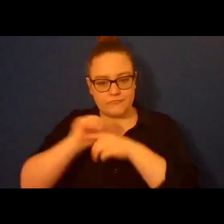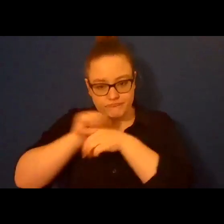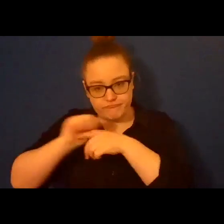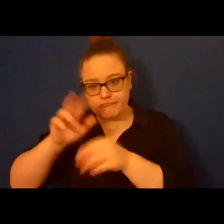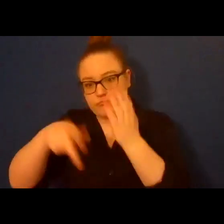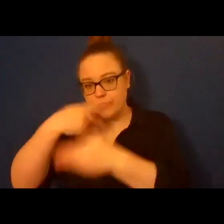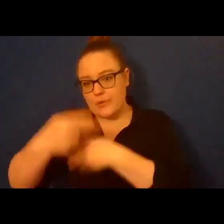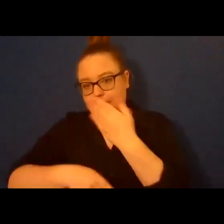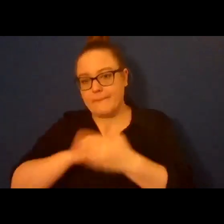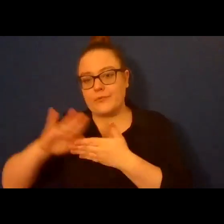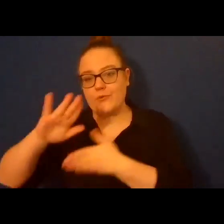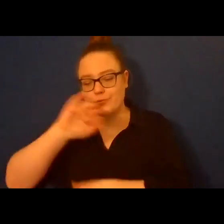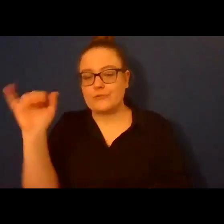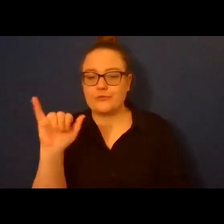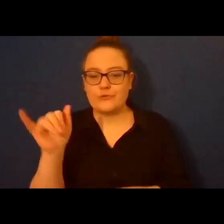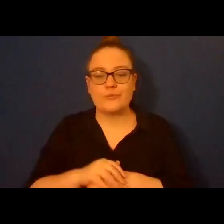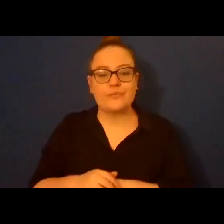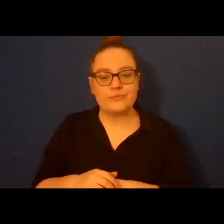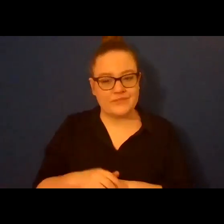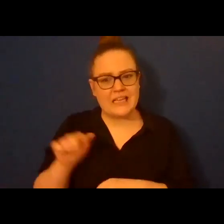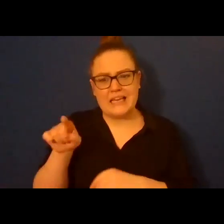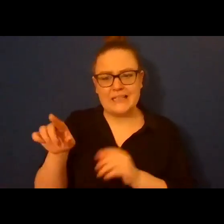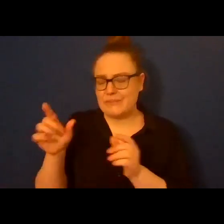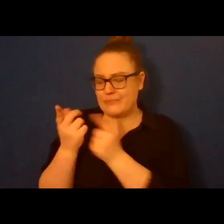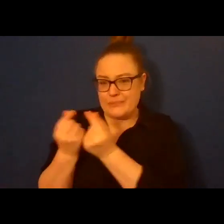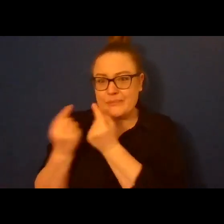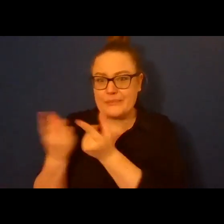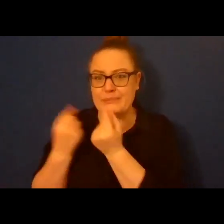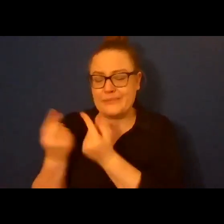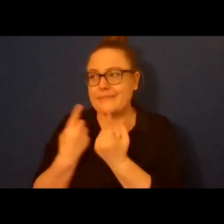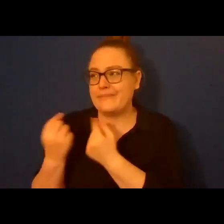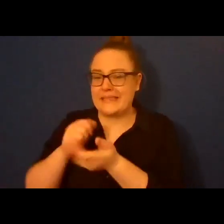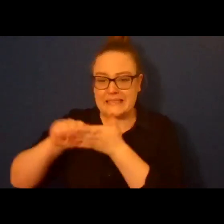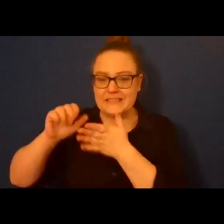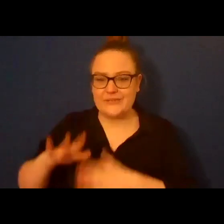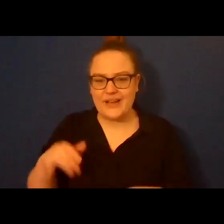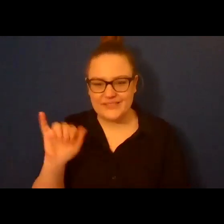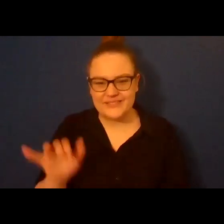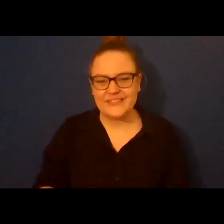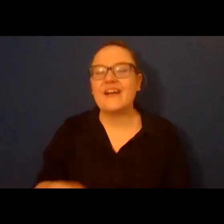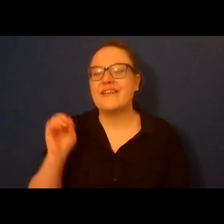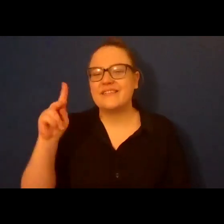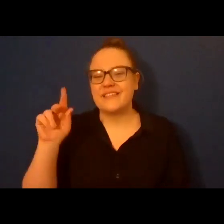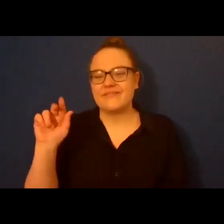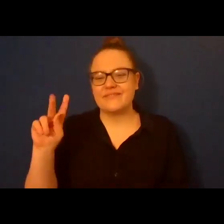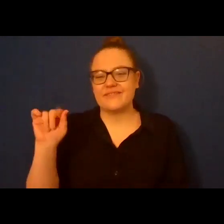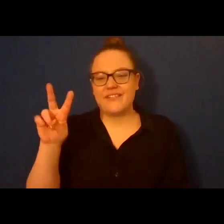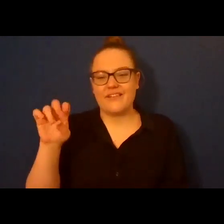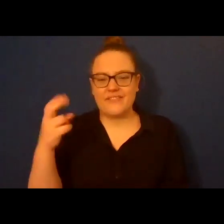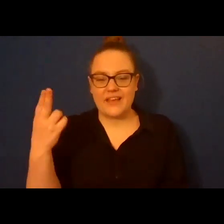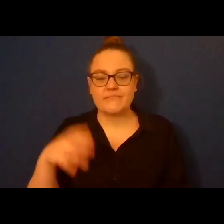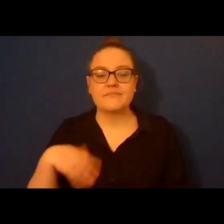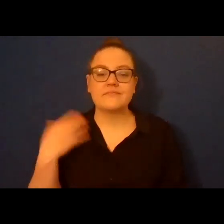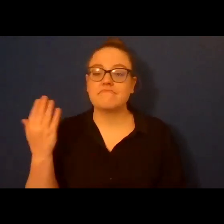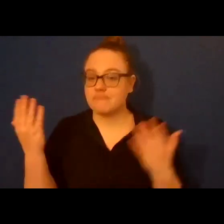because he is also one of the busiest literary citizens that I know. Okay, Kava, please finish us